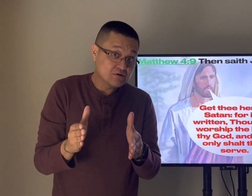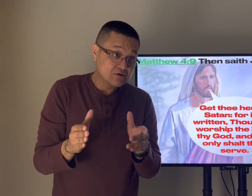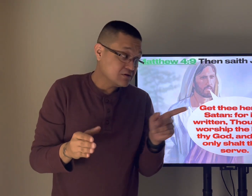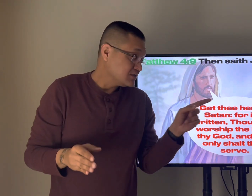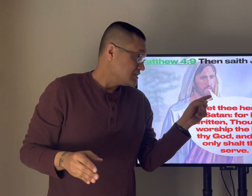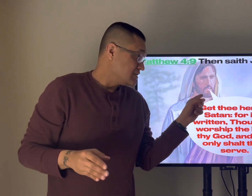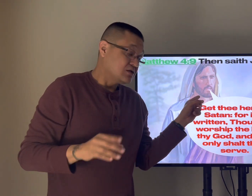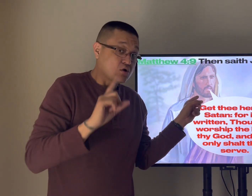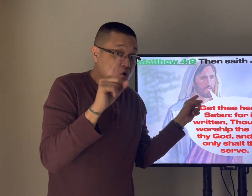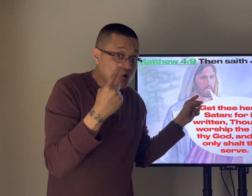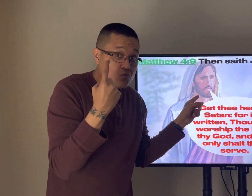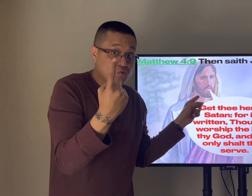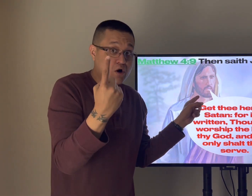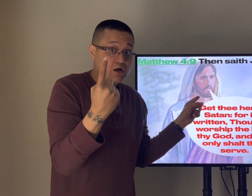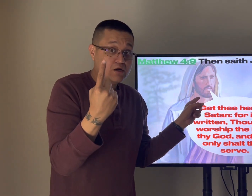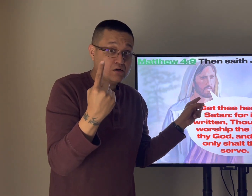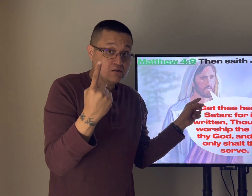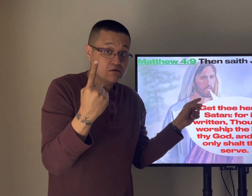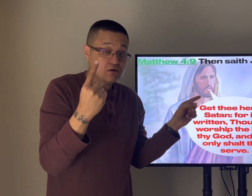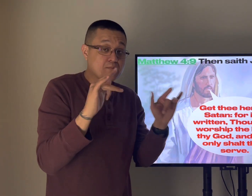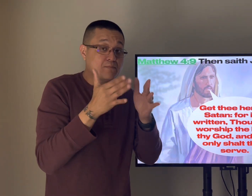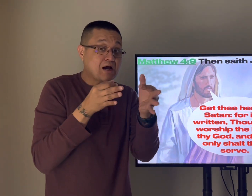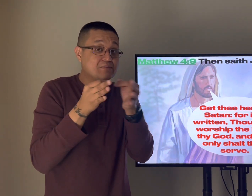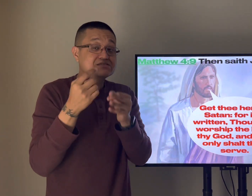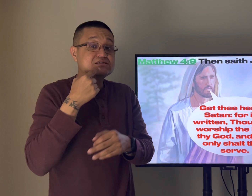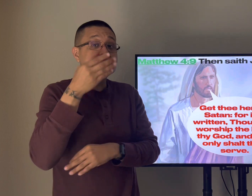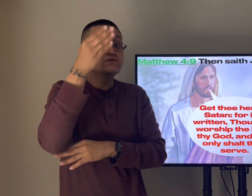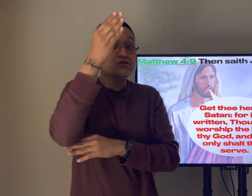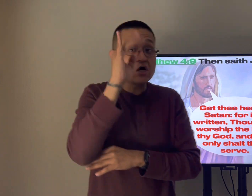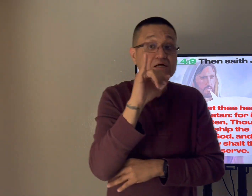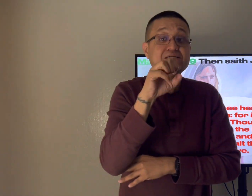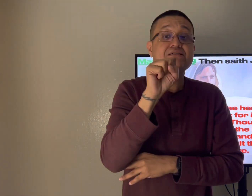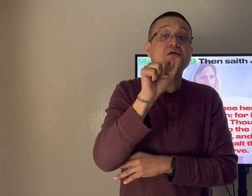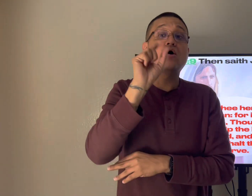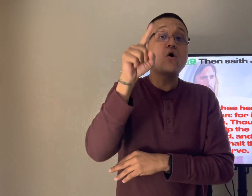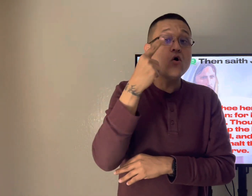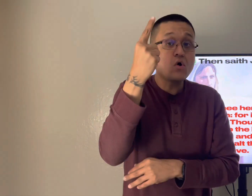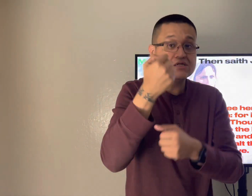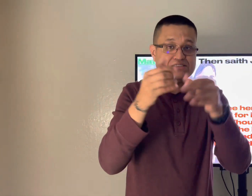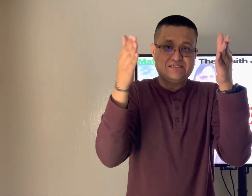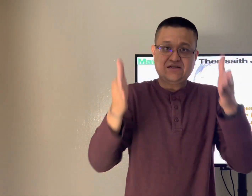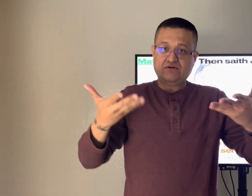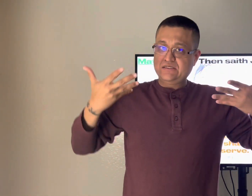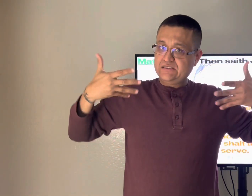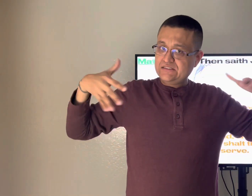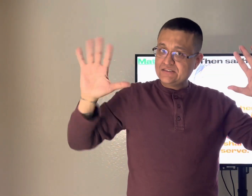so again the devil knew that jesus was god in flesh and that he was our lord and savior